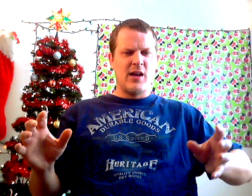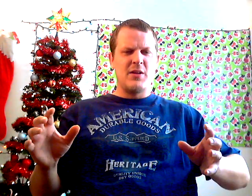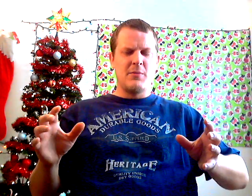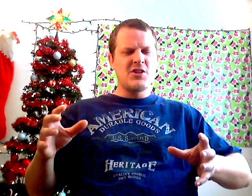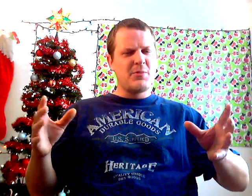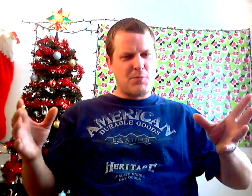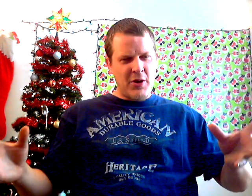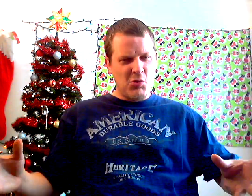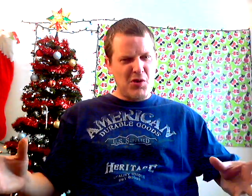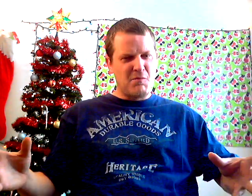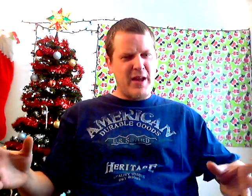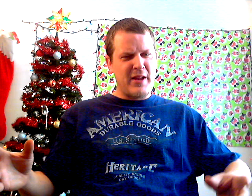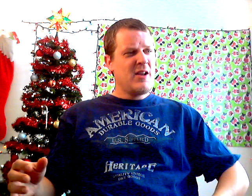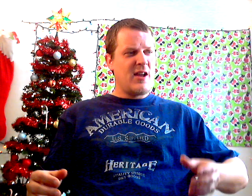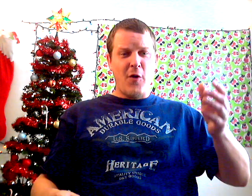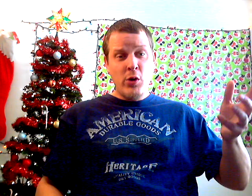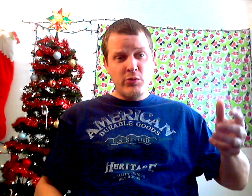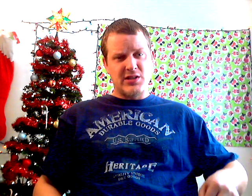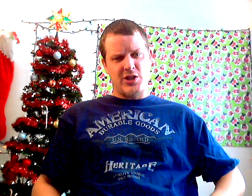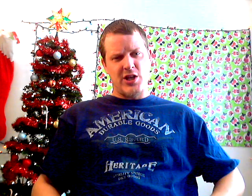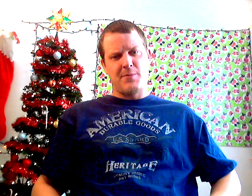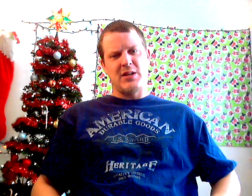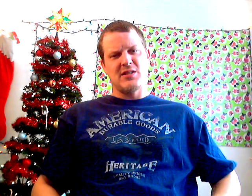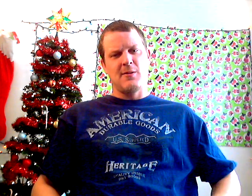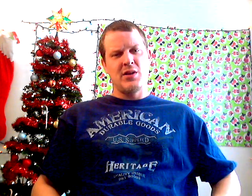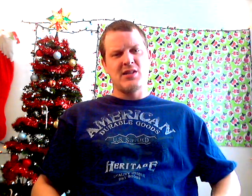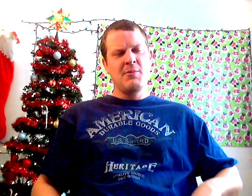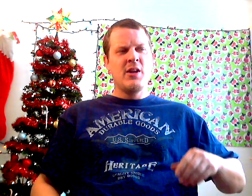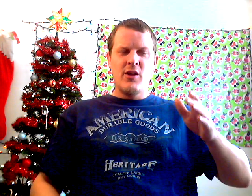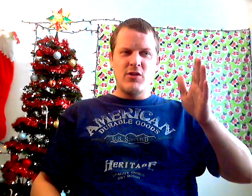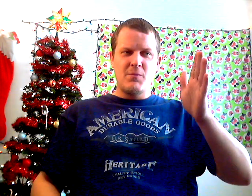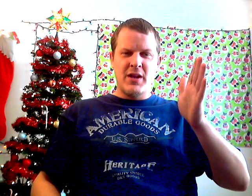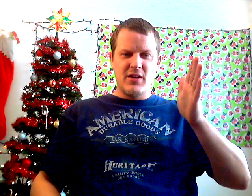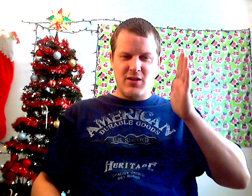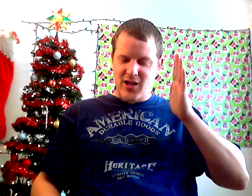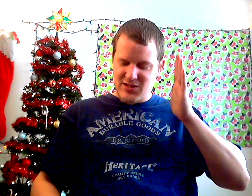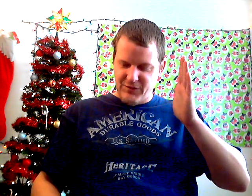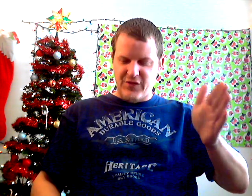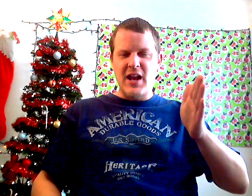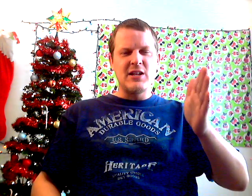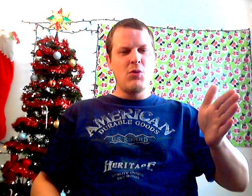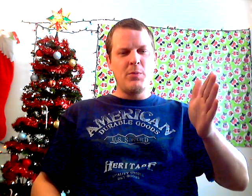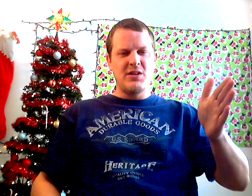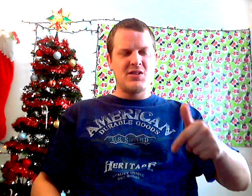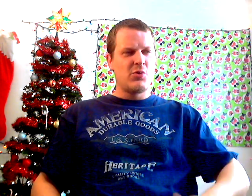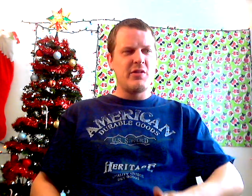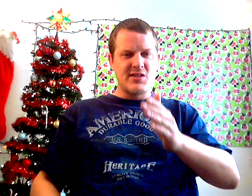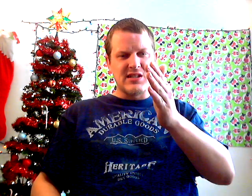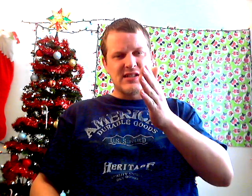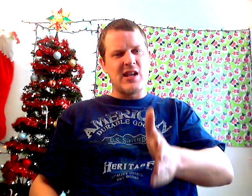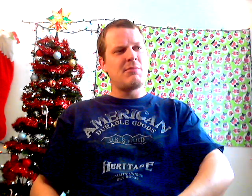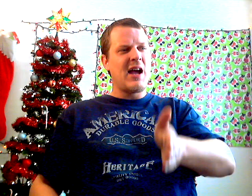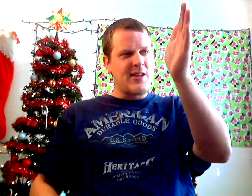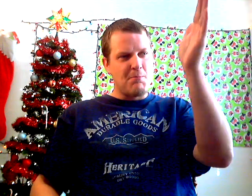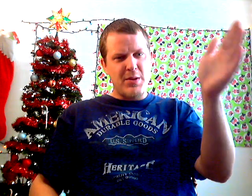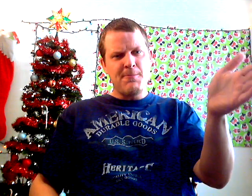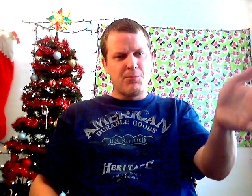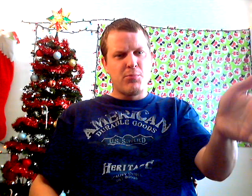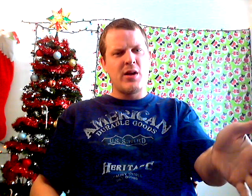I mean, imagine how much better it would have been if Owen was the champion at some point in time. It would have been a defining moment in his career. This is the same guy that beat Bret